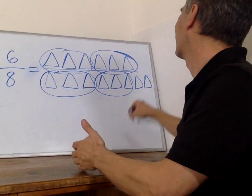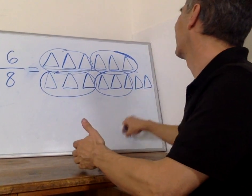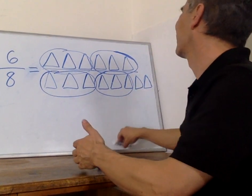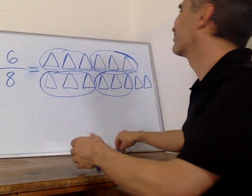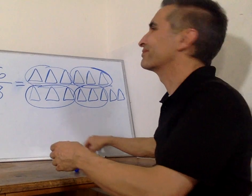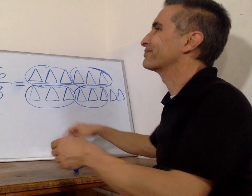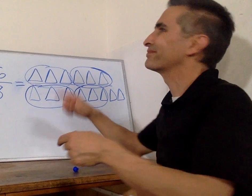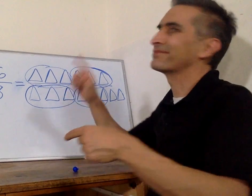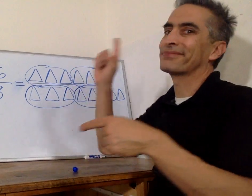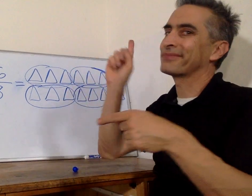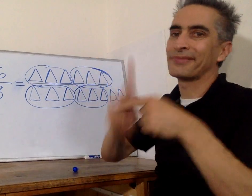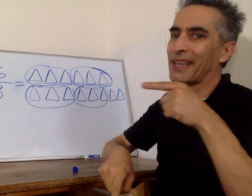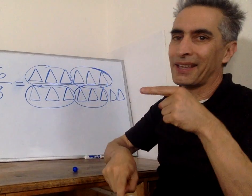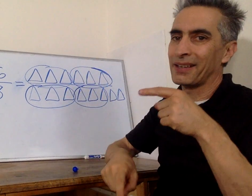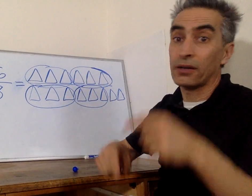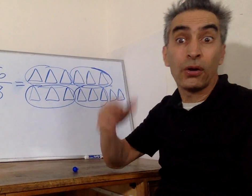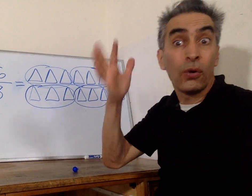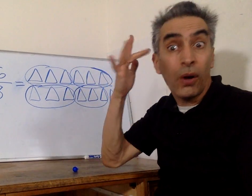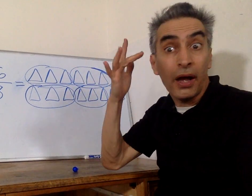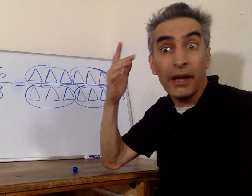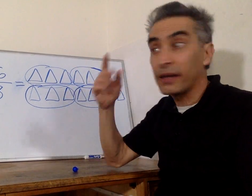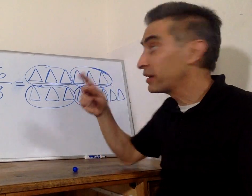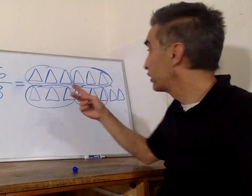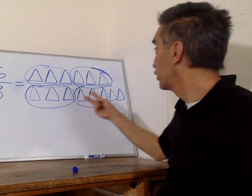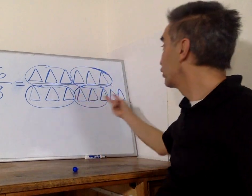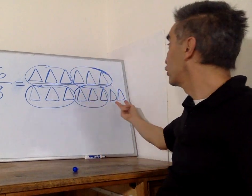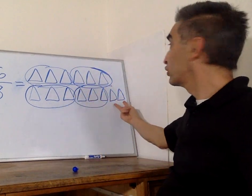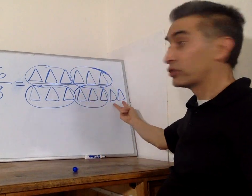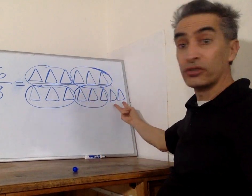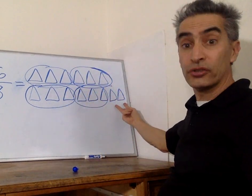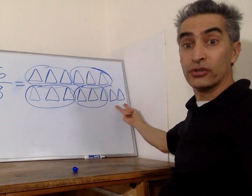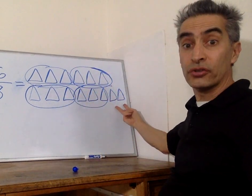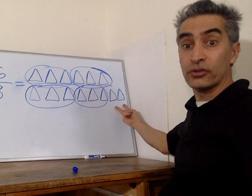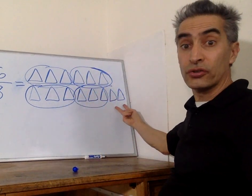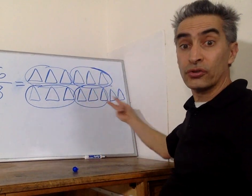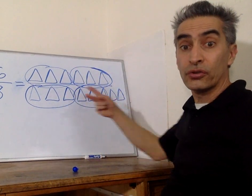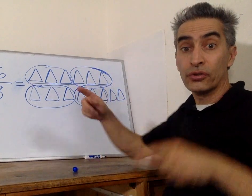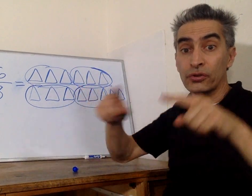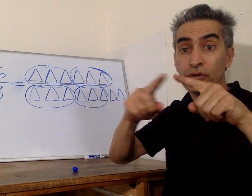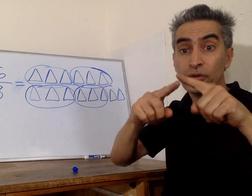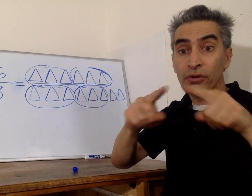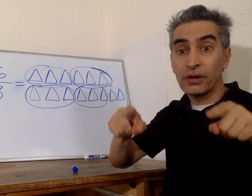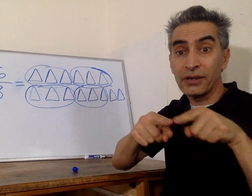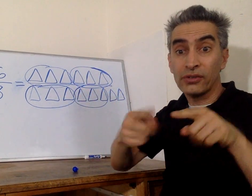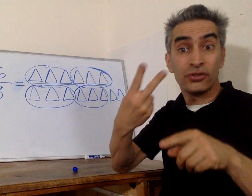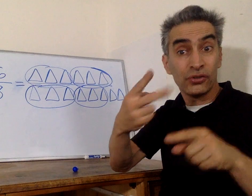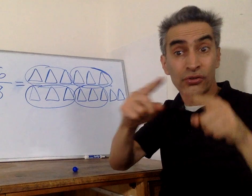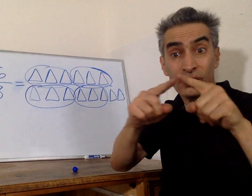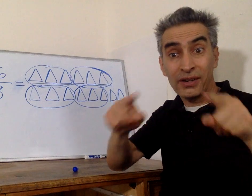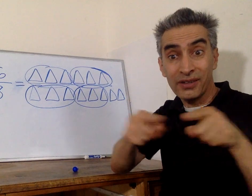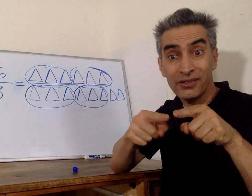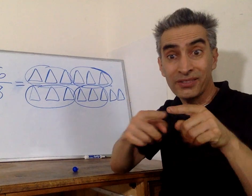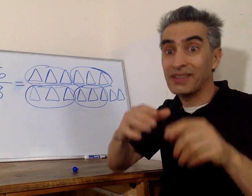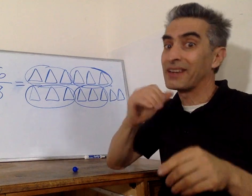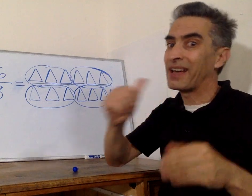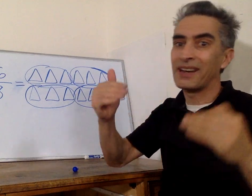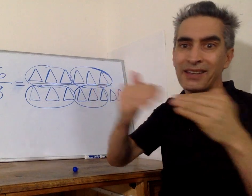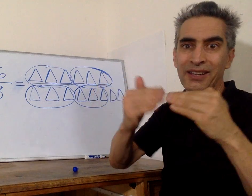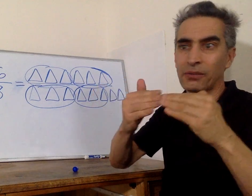Oh, can't do it. Because there's two left over. Two triangles do